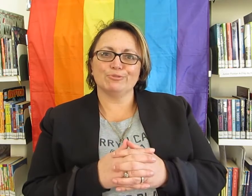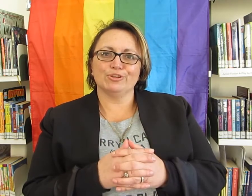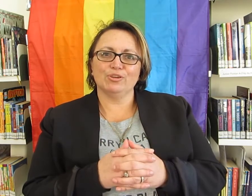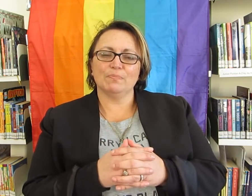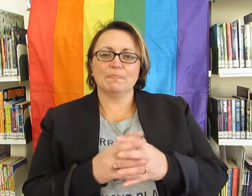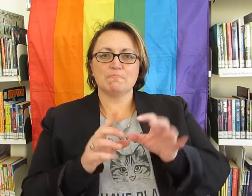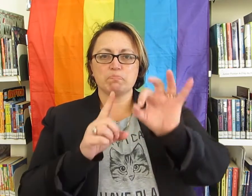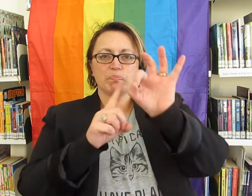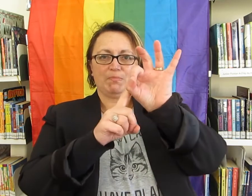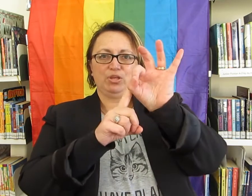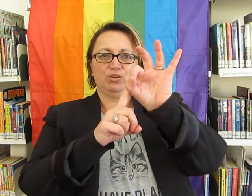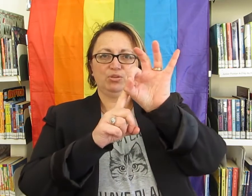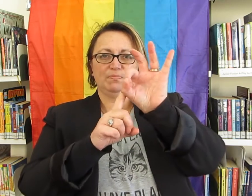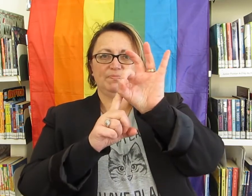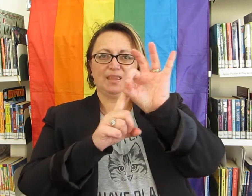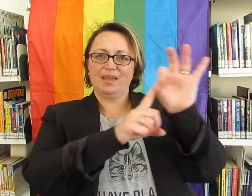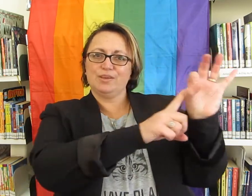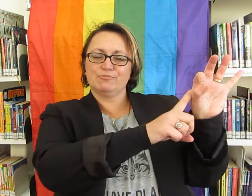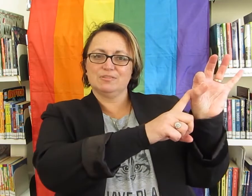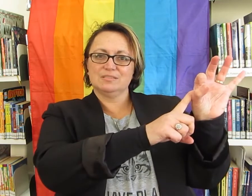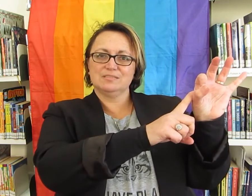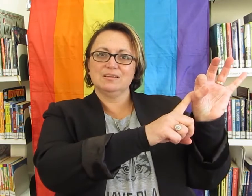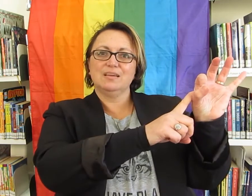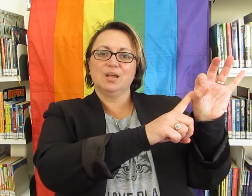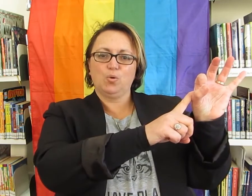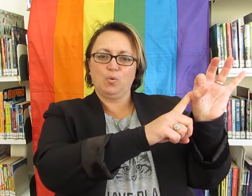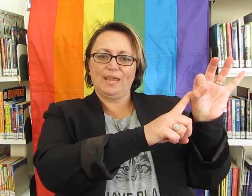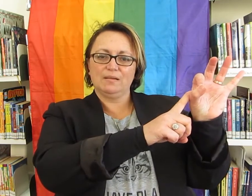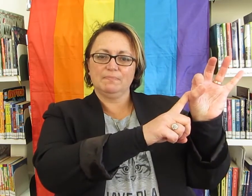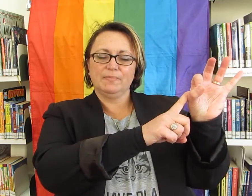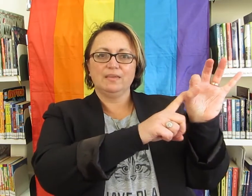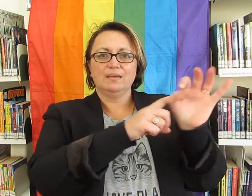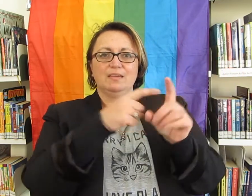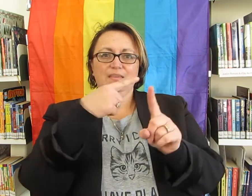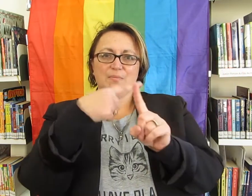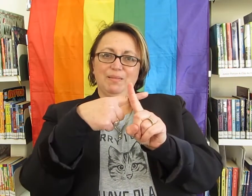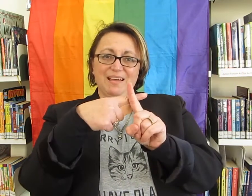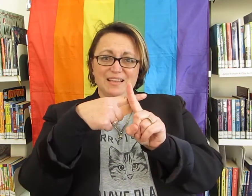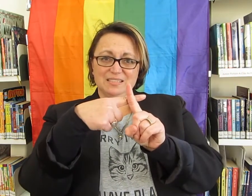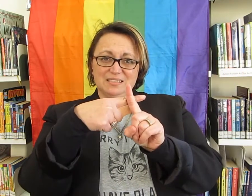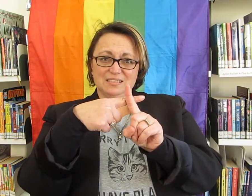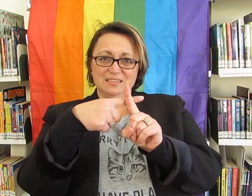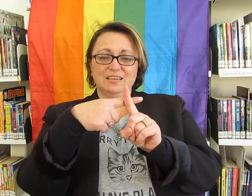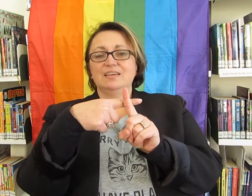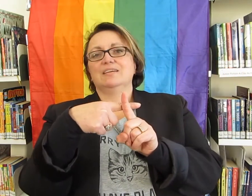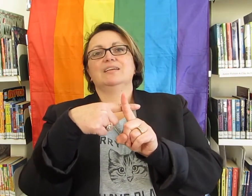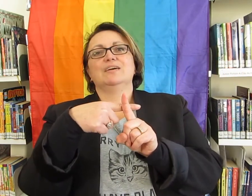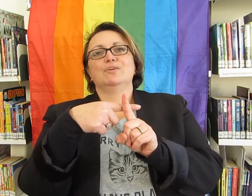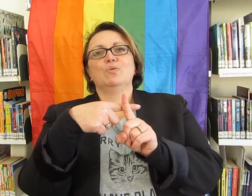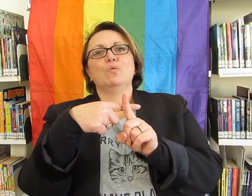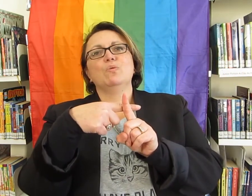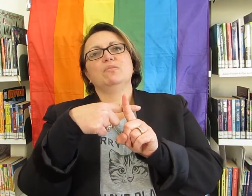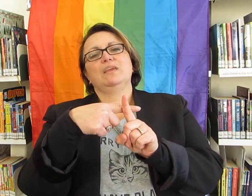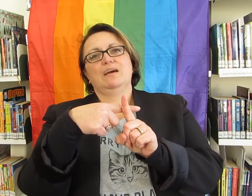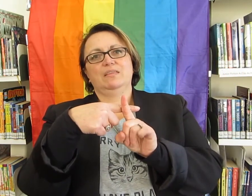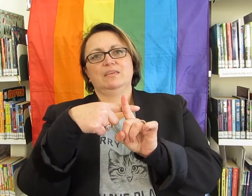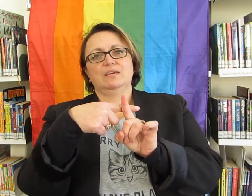term. Q and across, queer. The plus can cover all the other